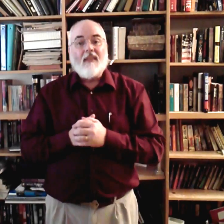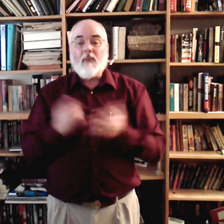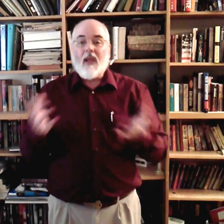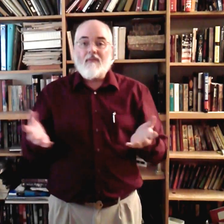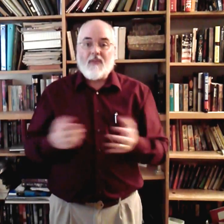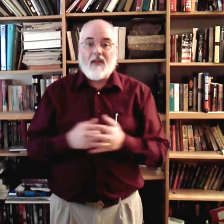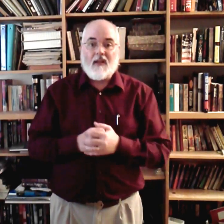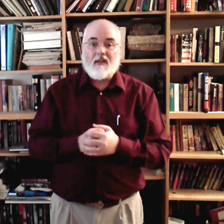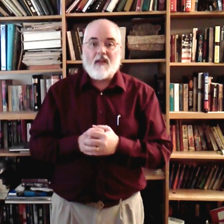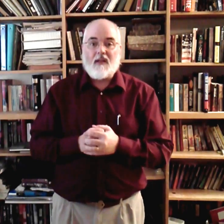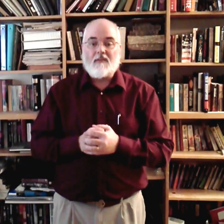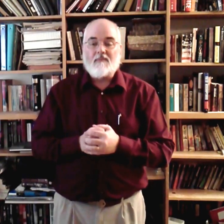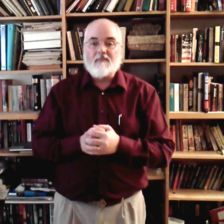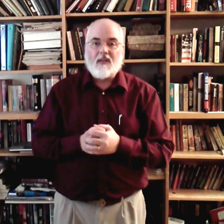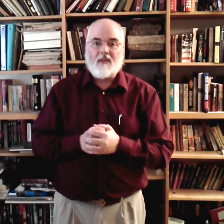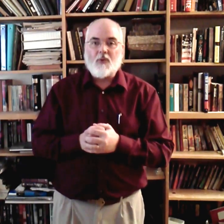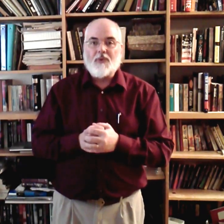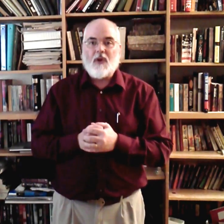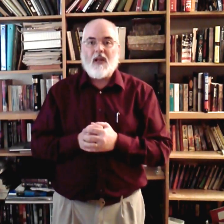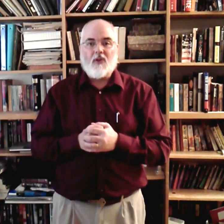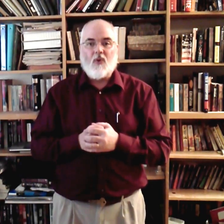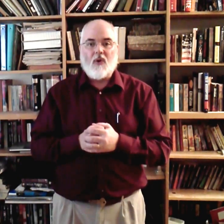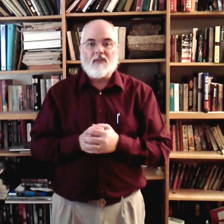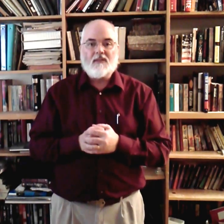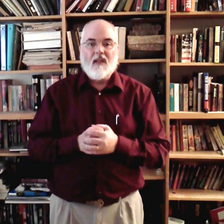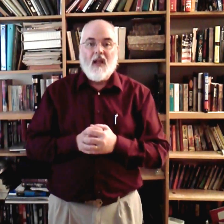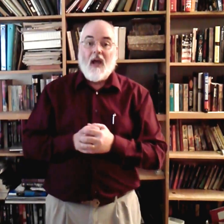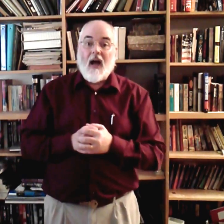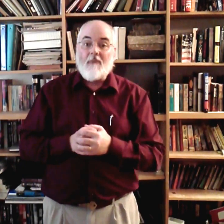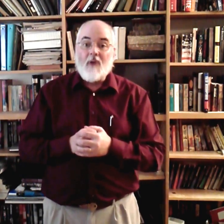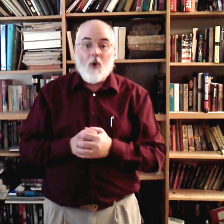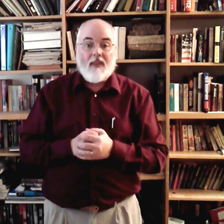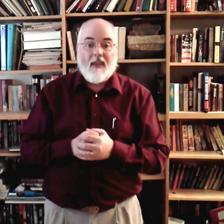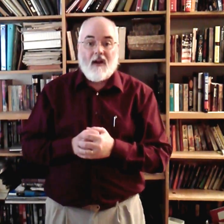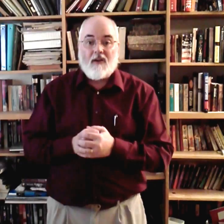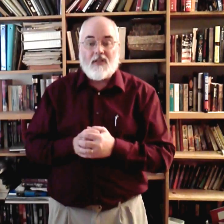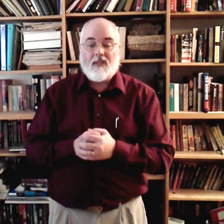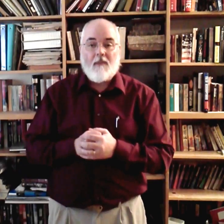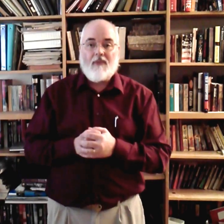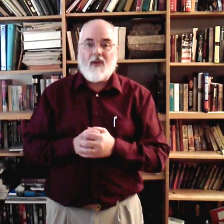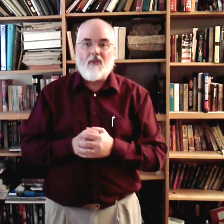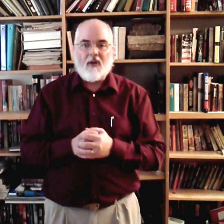Then we have the refrain or the chorus. I'm going there to see my Father.